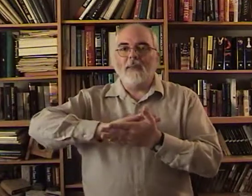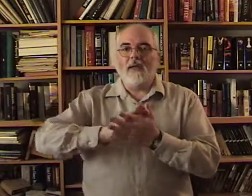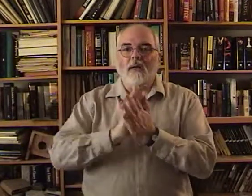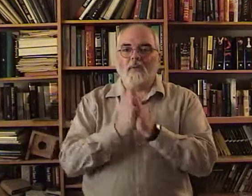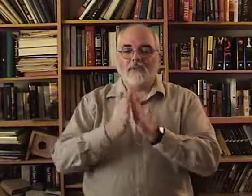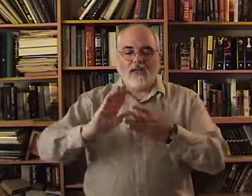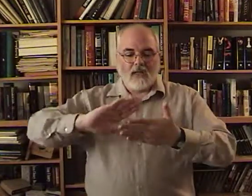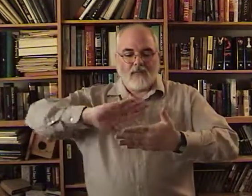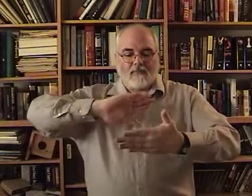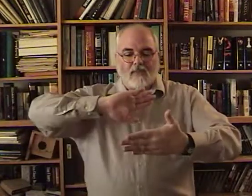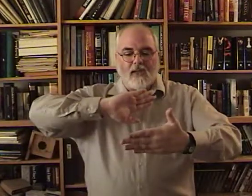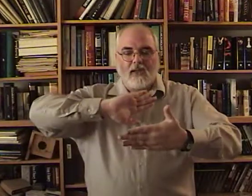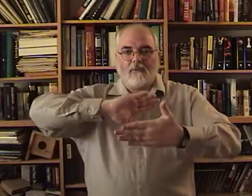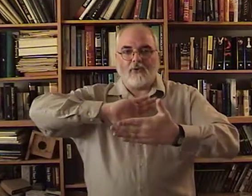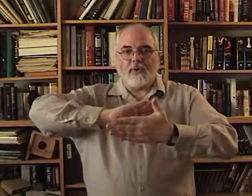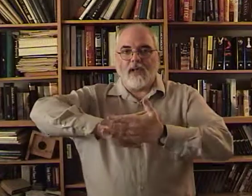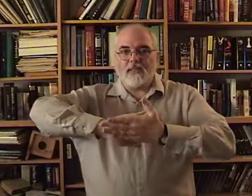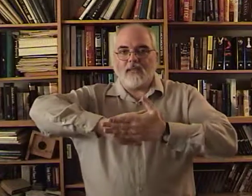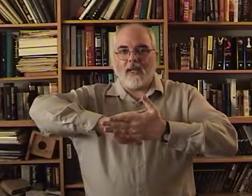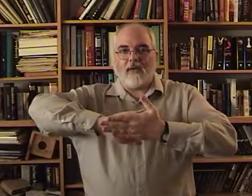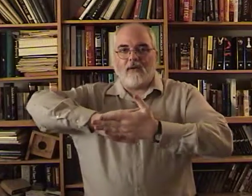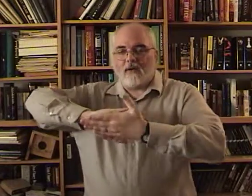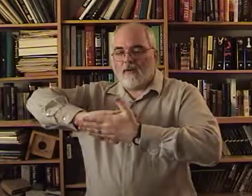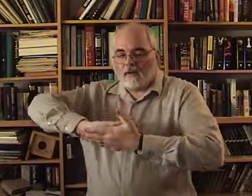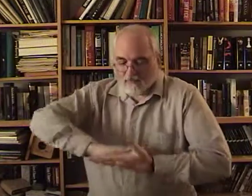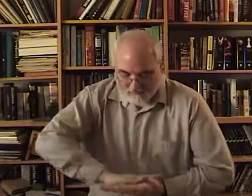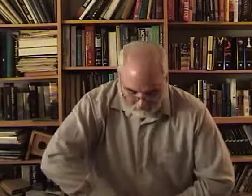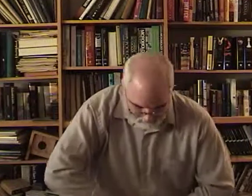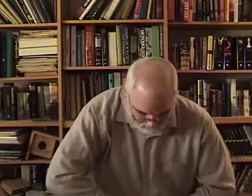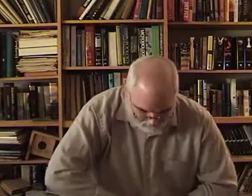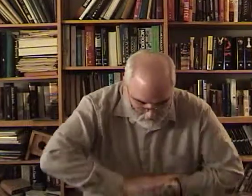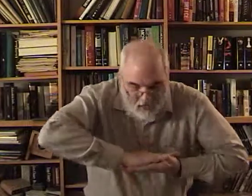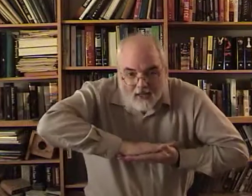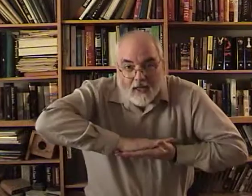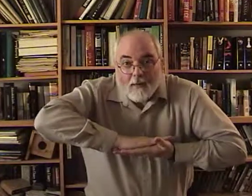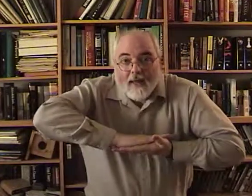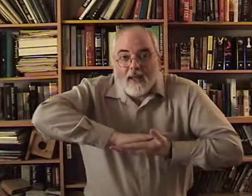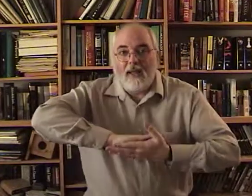Becomes. Kind of put your hands together. In a pancake.